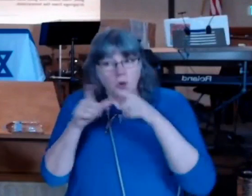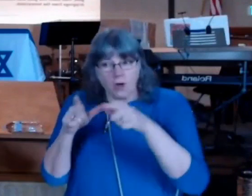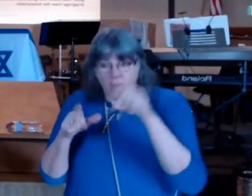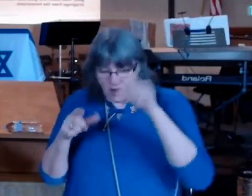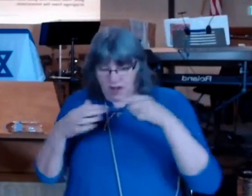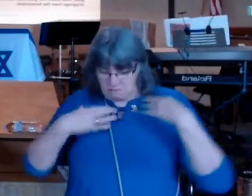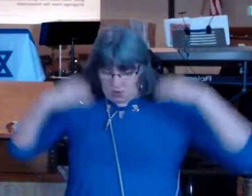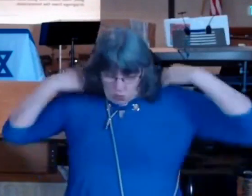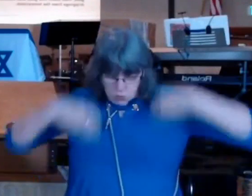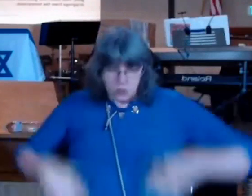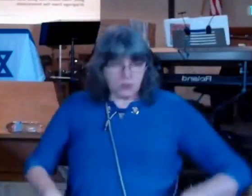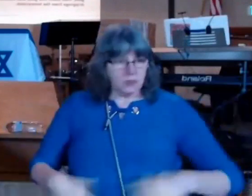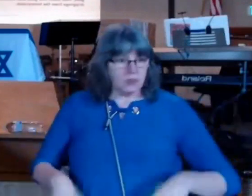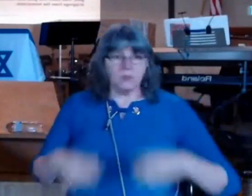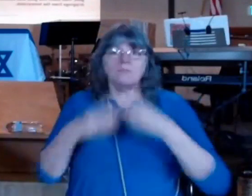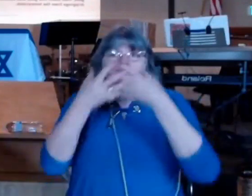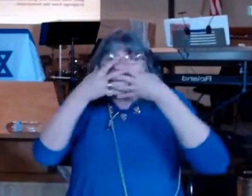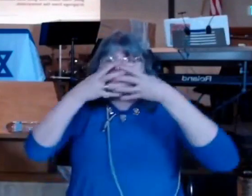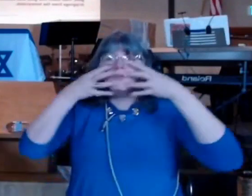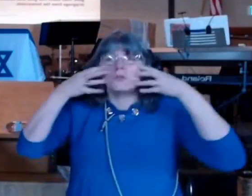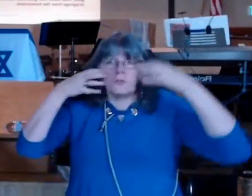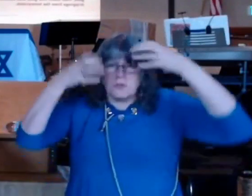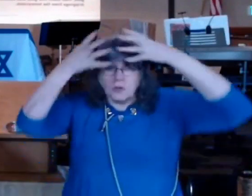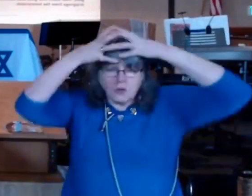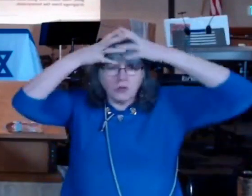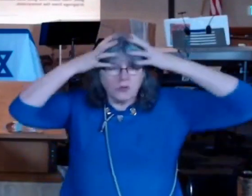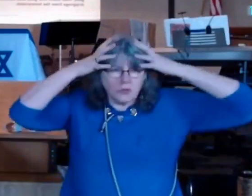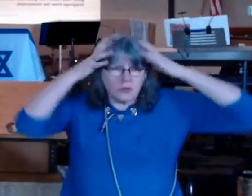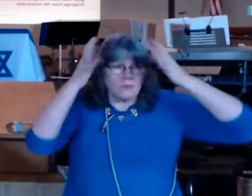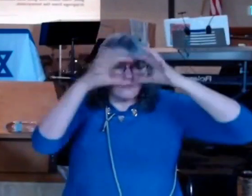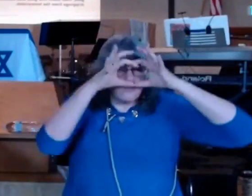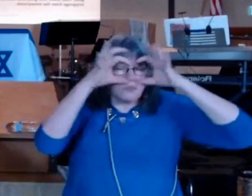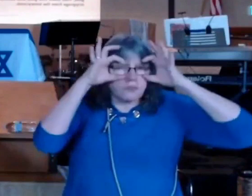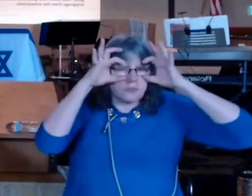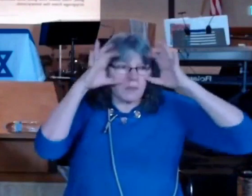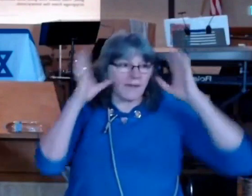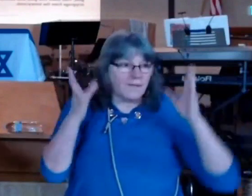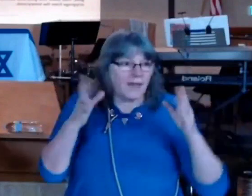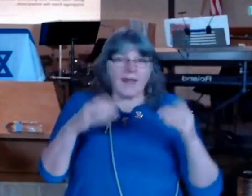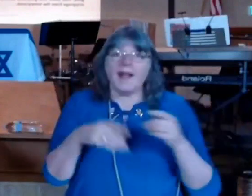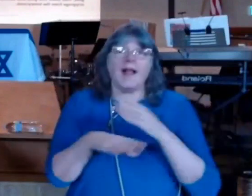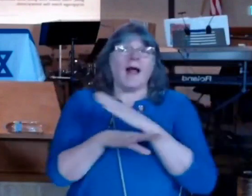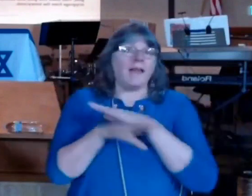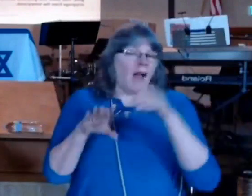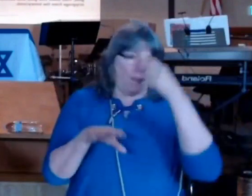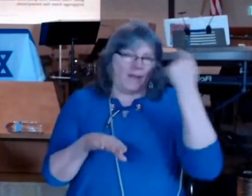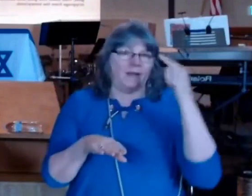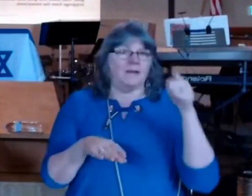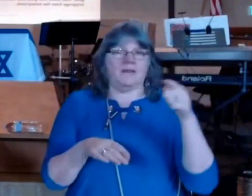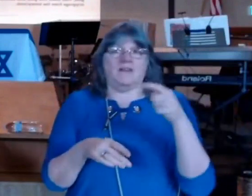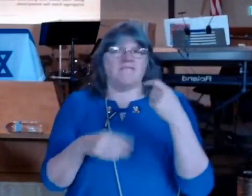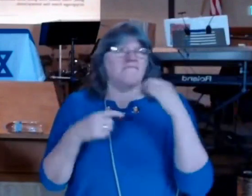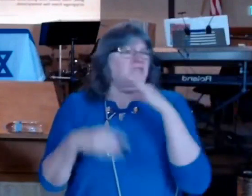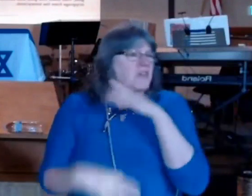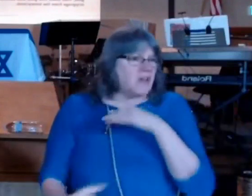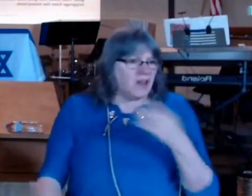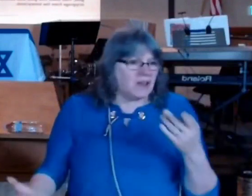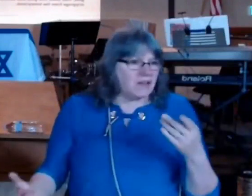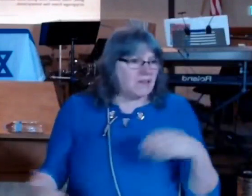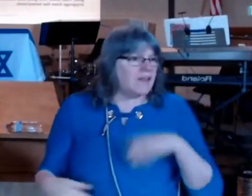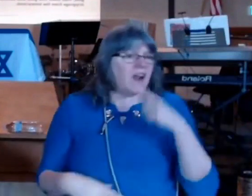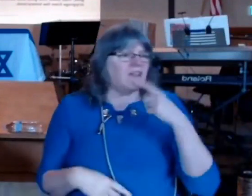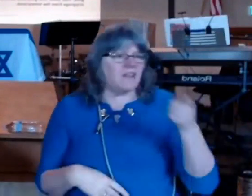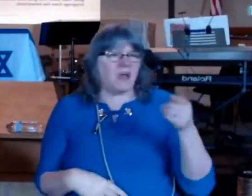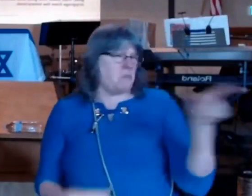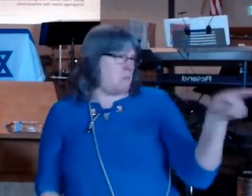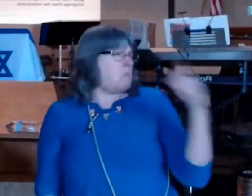it has nothing to do with your conscience or normal it was purely functional purely functional